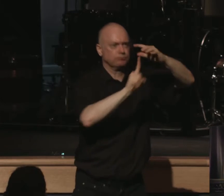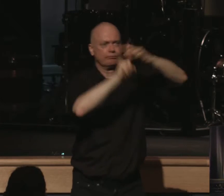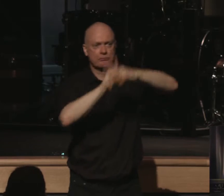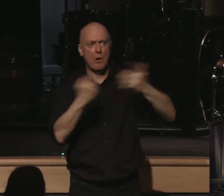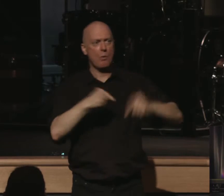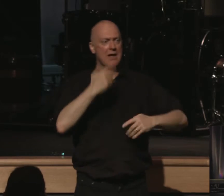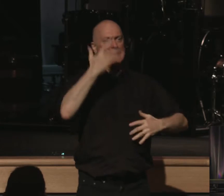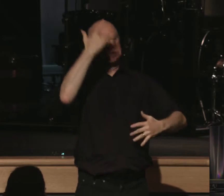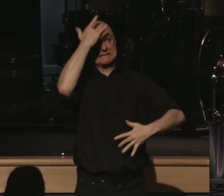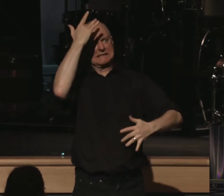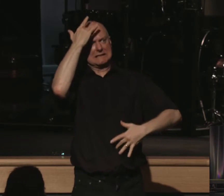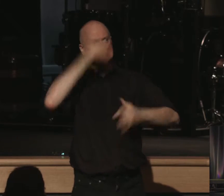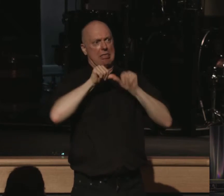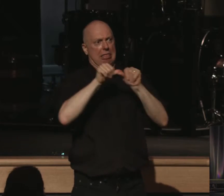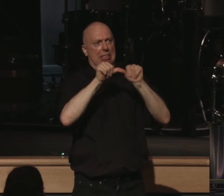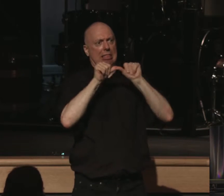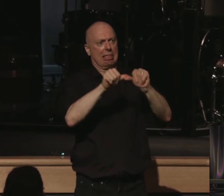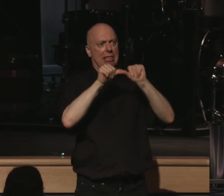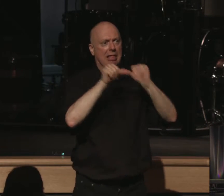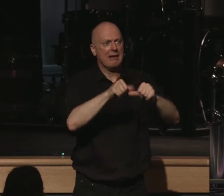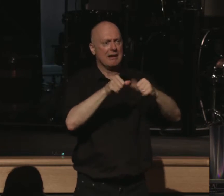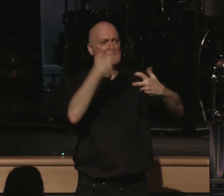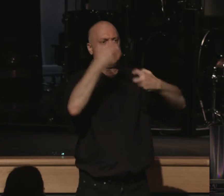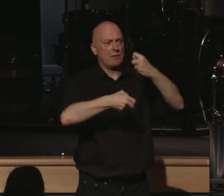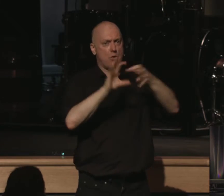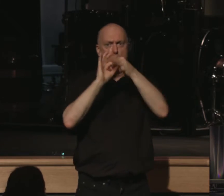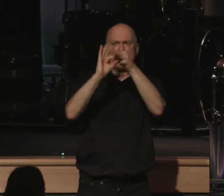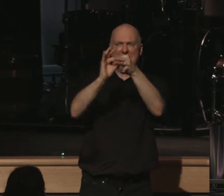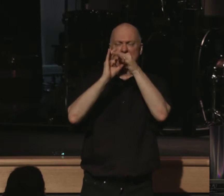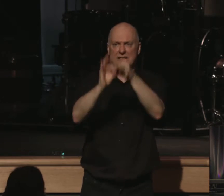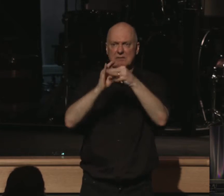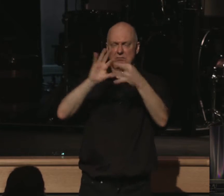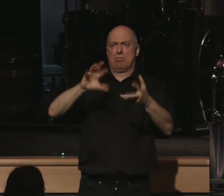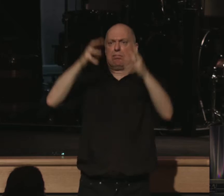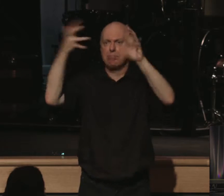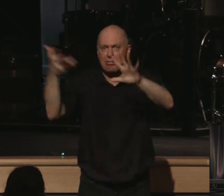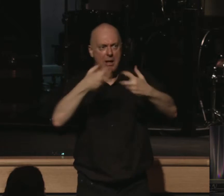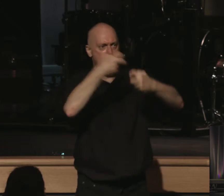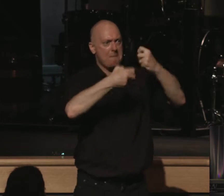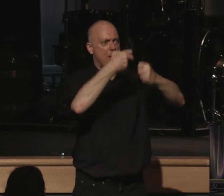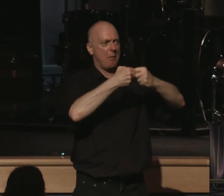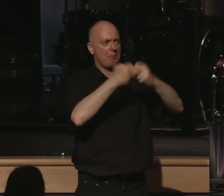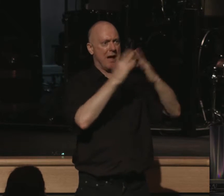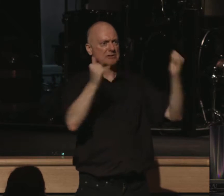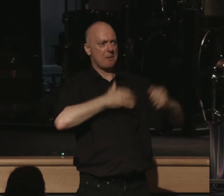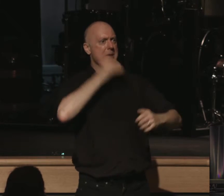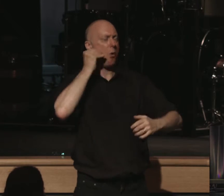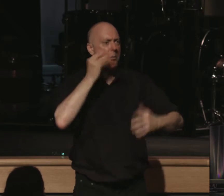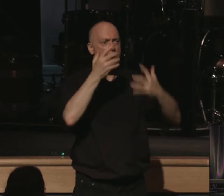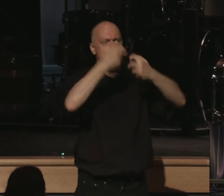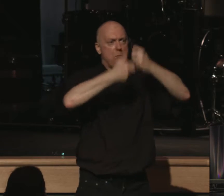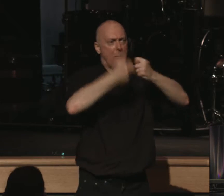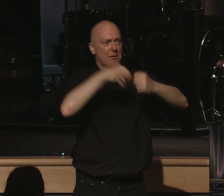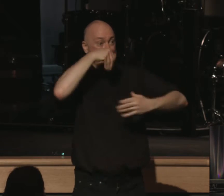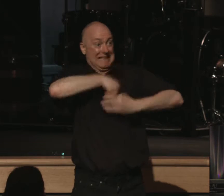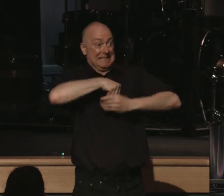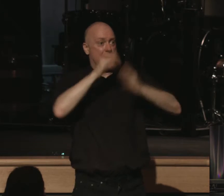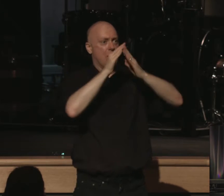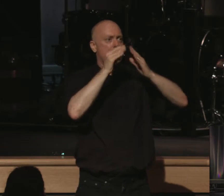when there's a sickness that doesn't end, when there's a difficulty in a relationship, when there's problems outside my home, when there's problems inside my home,